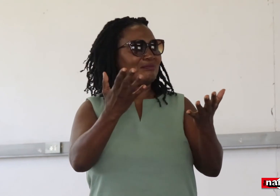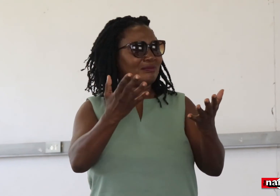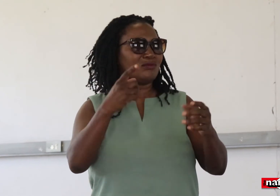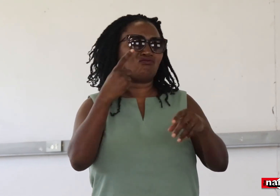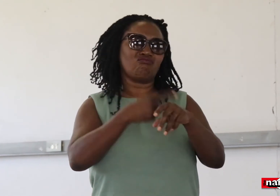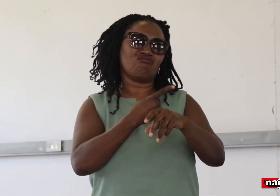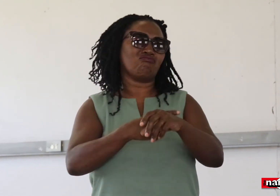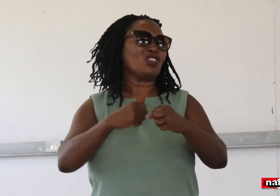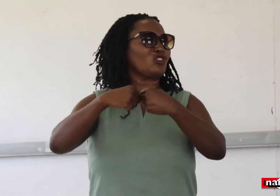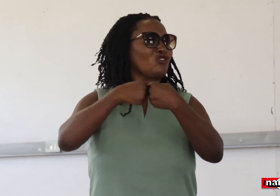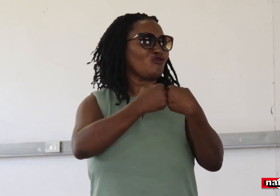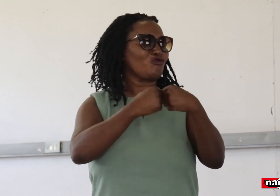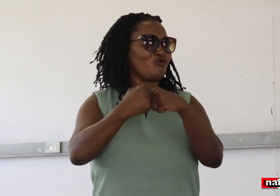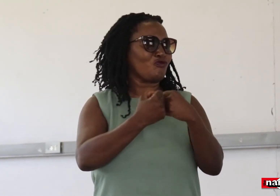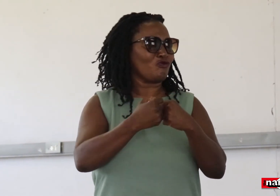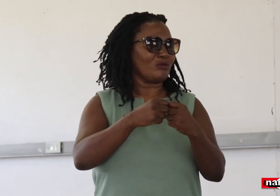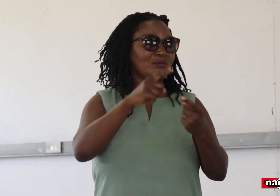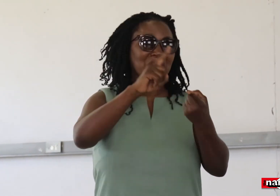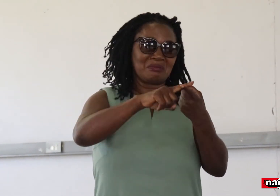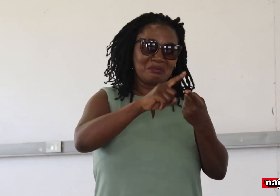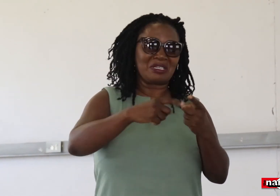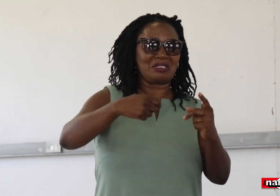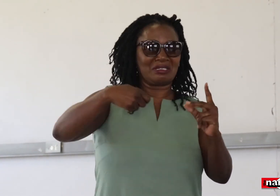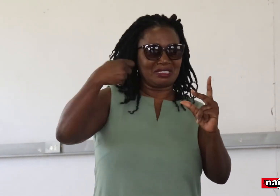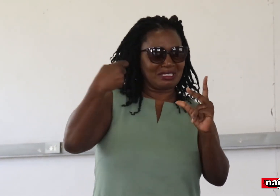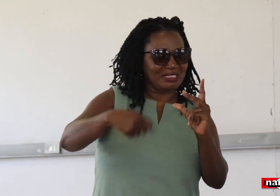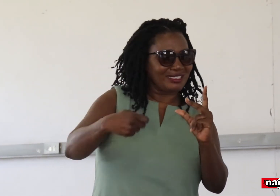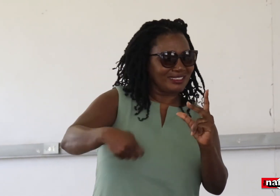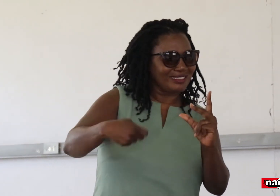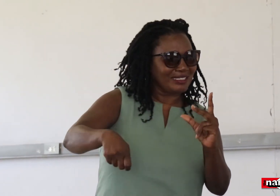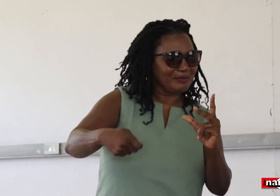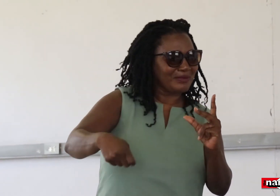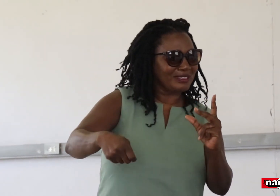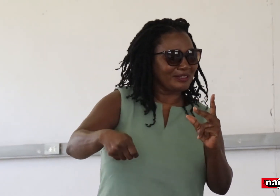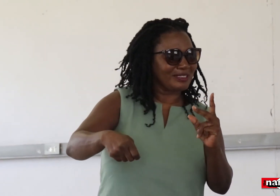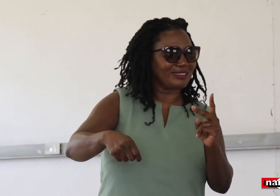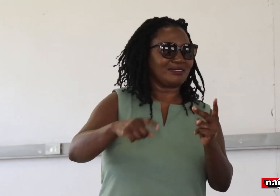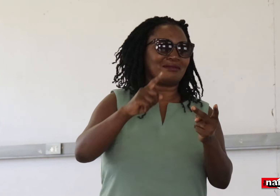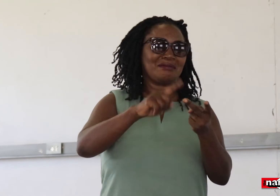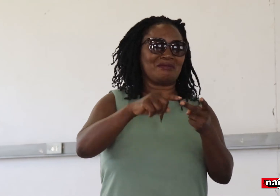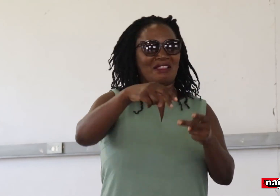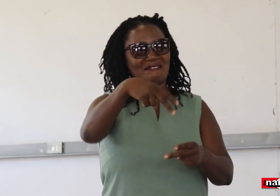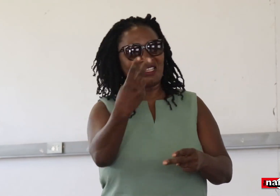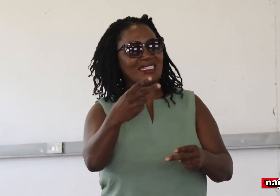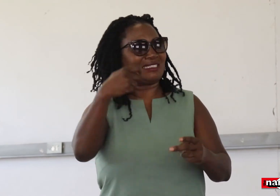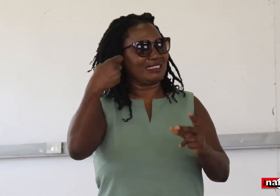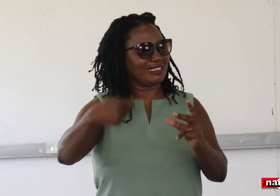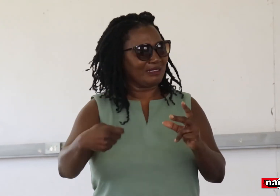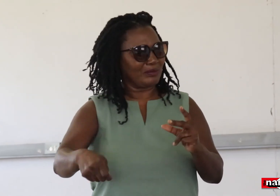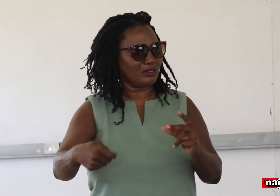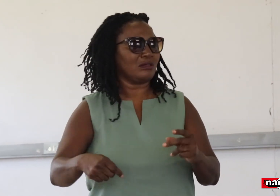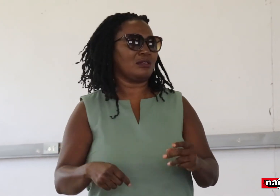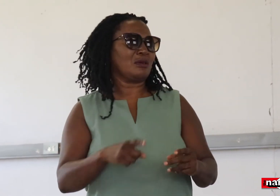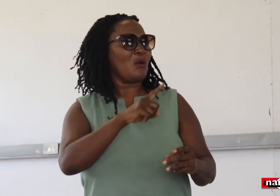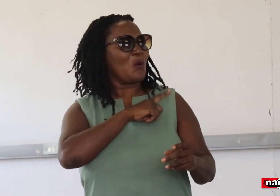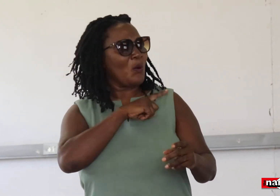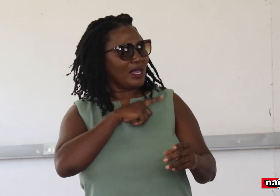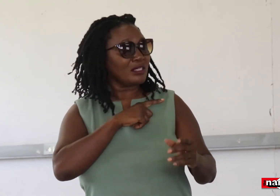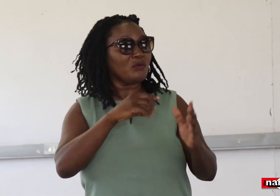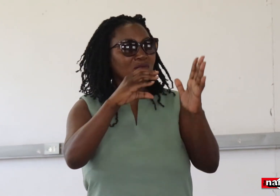But now the problem is now, it seems that people are just hiding every time. Hiding the J-person, second J-person.